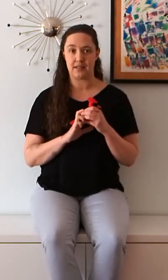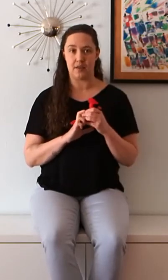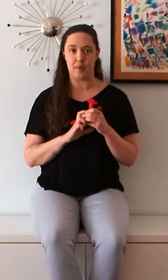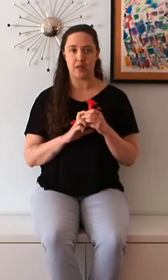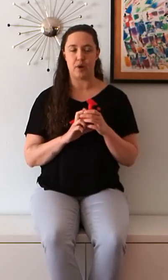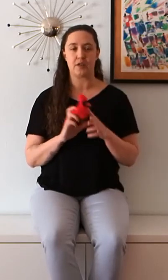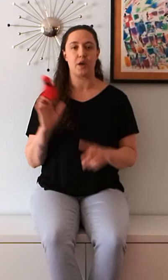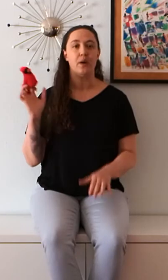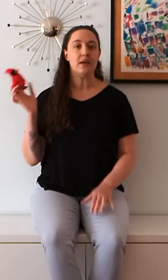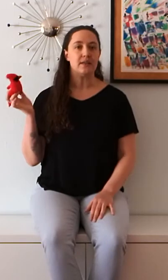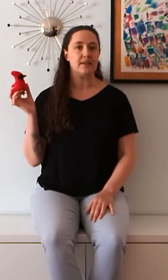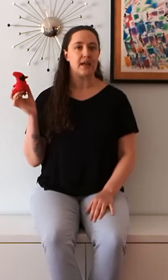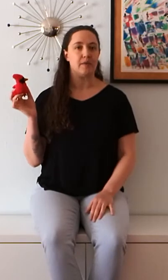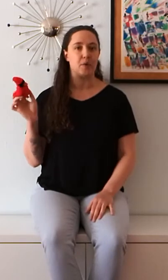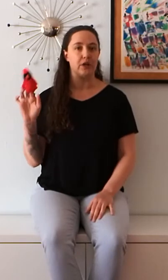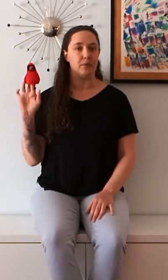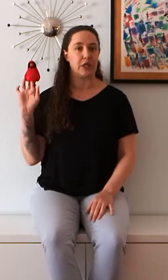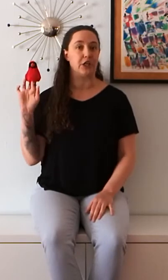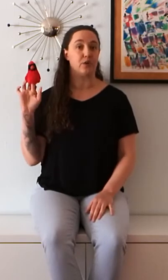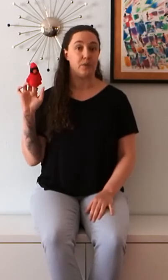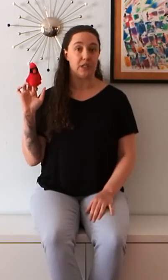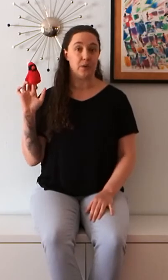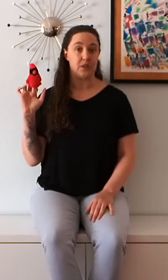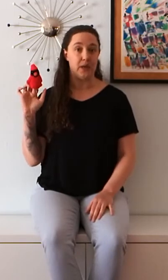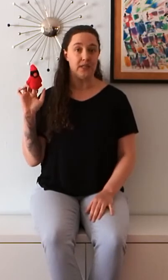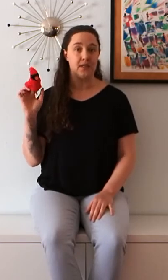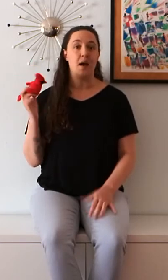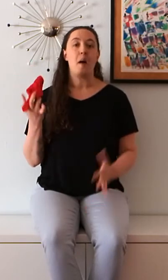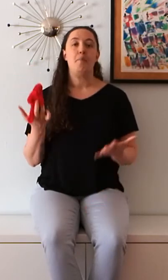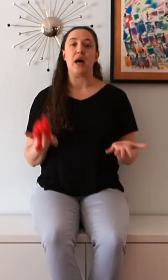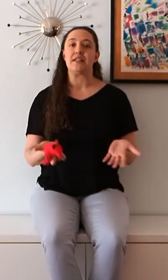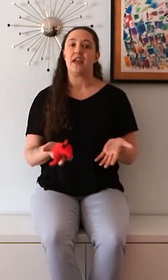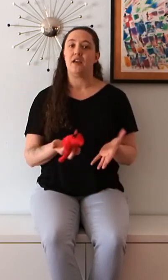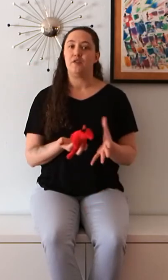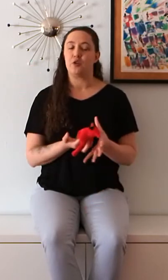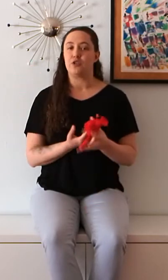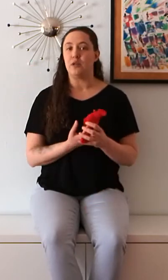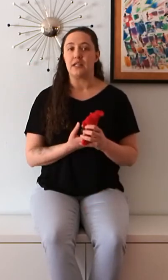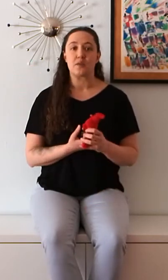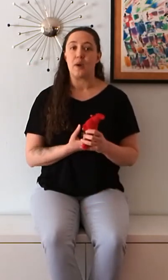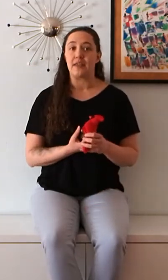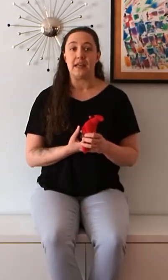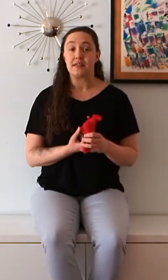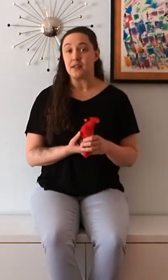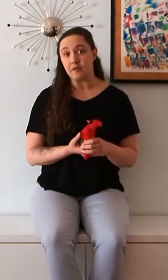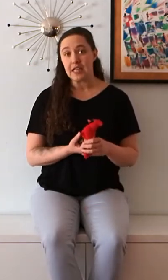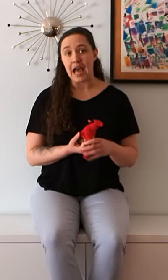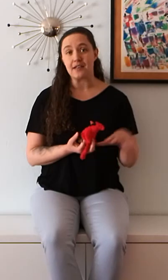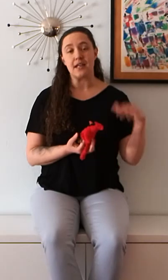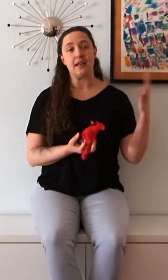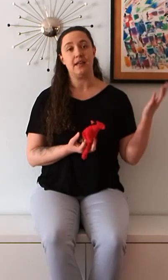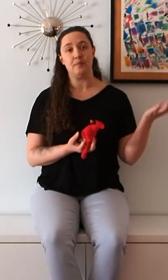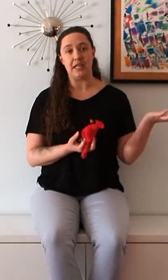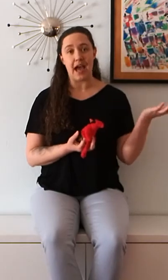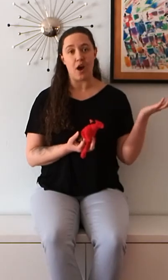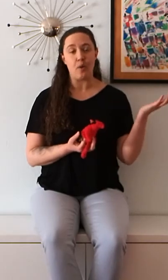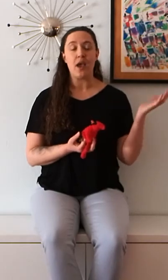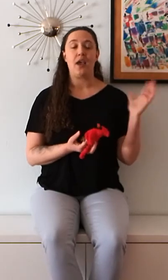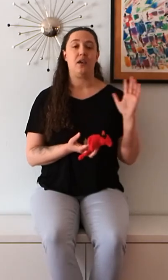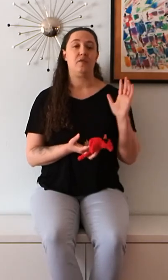on the body part. So since I have a bird, we're going to go tweet, tweet, tweet, but if you're doing this with a stuffed cat, it can meow. If